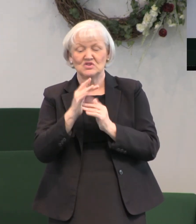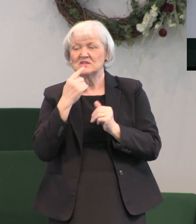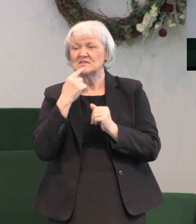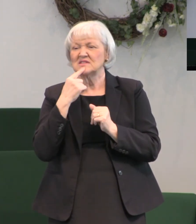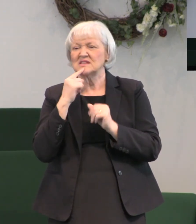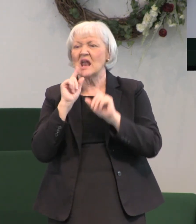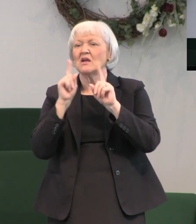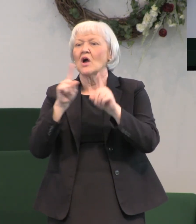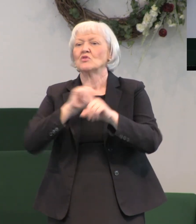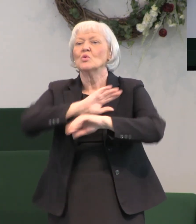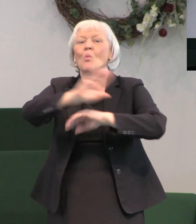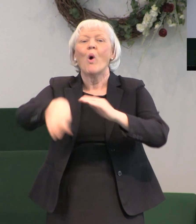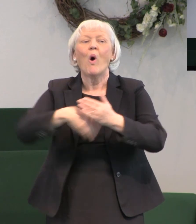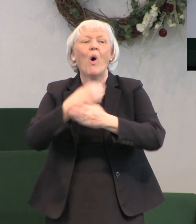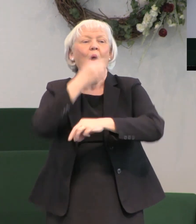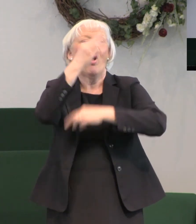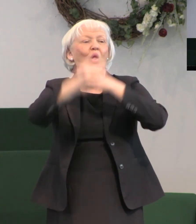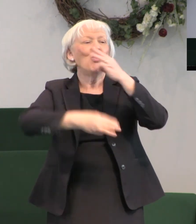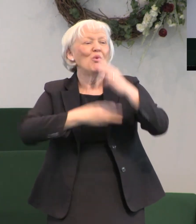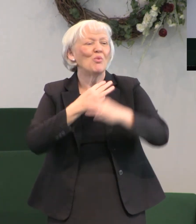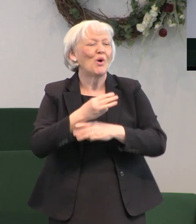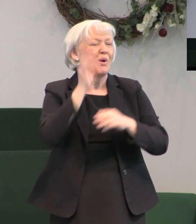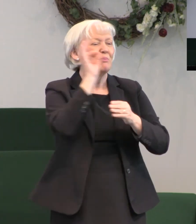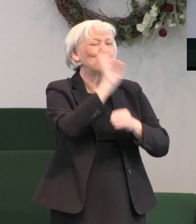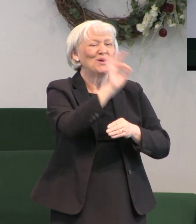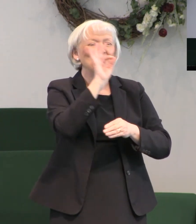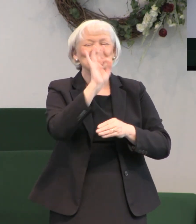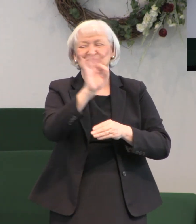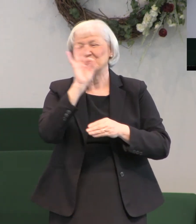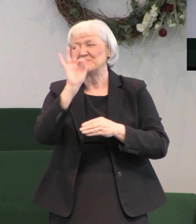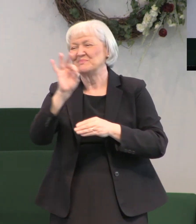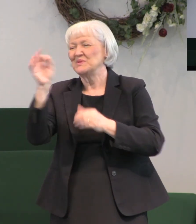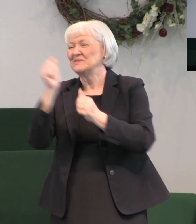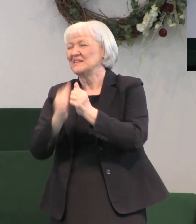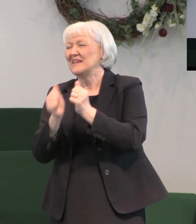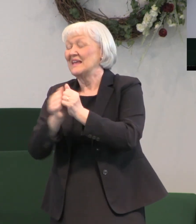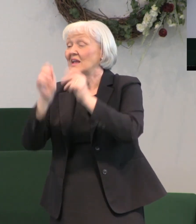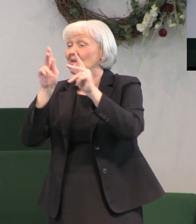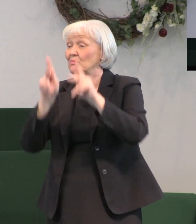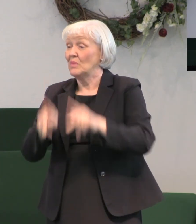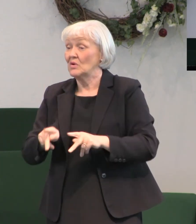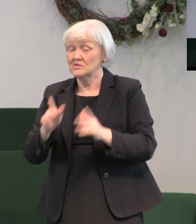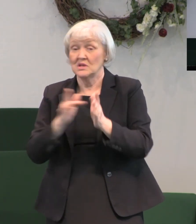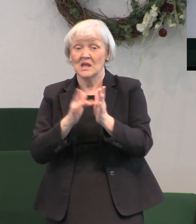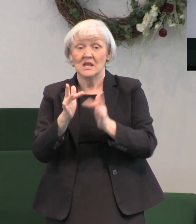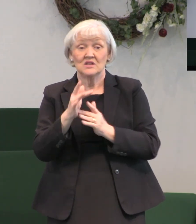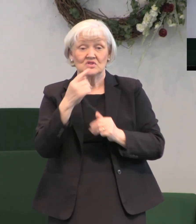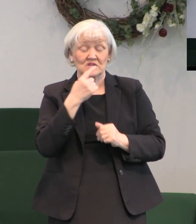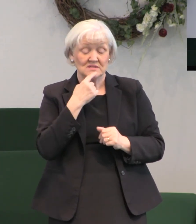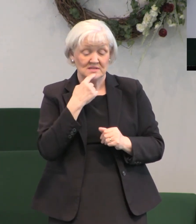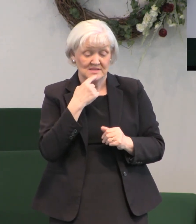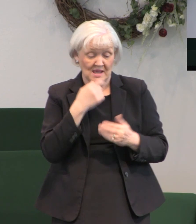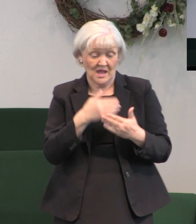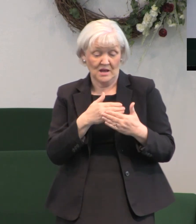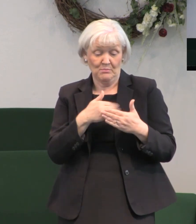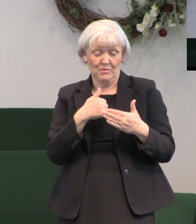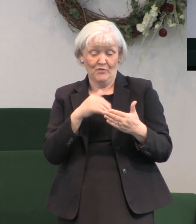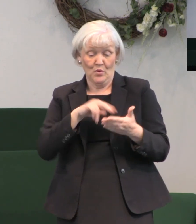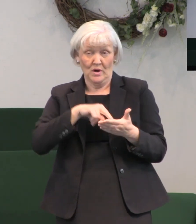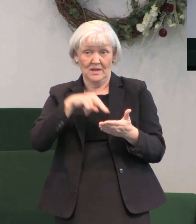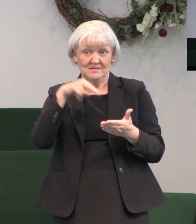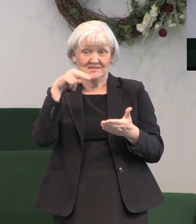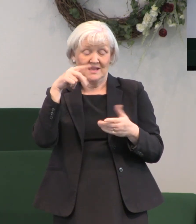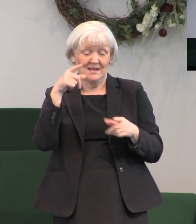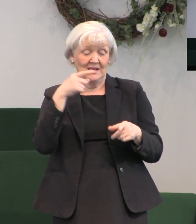world and preach the gospel to every creature Jesus told his disciples right before he went back to heaven